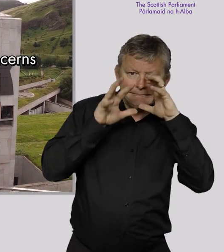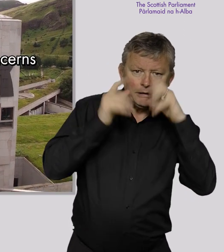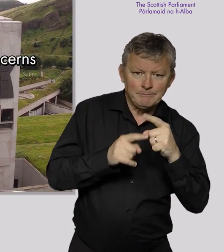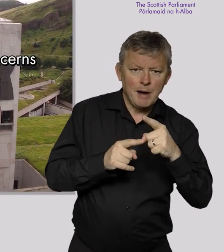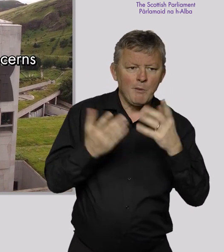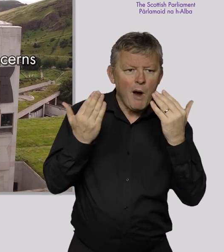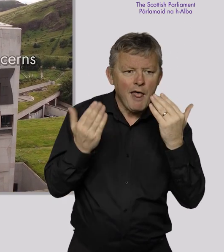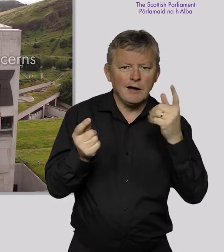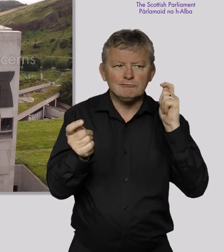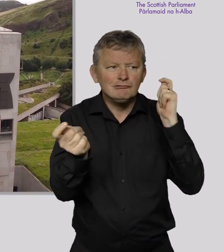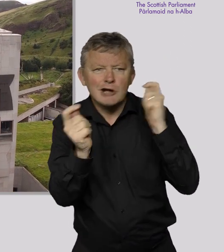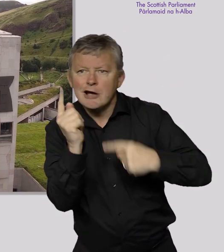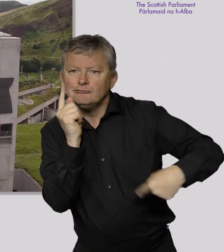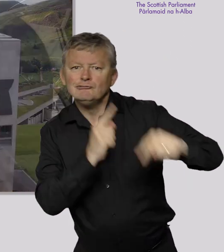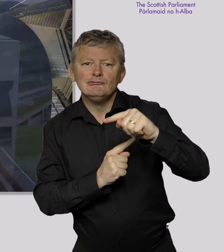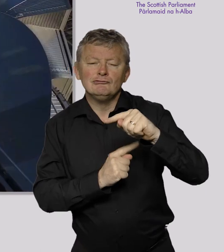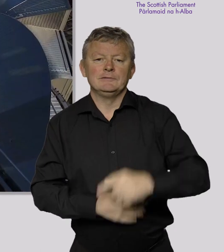concerns on climate change